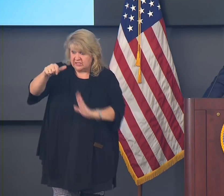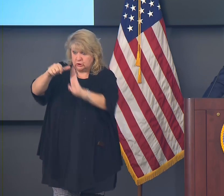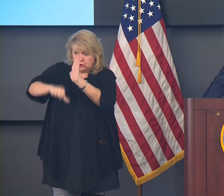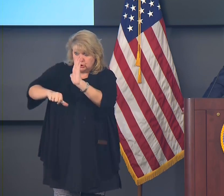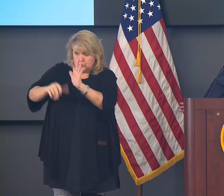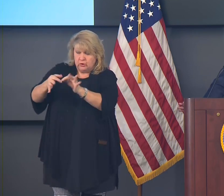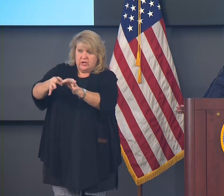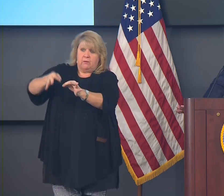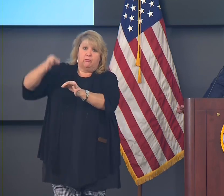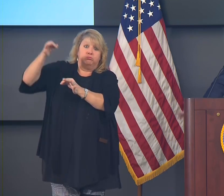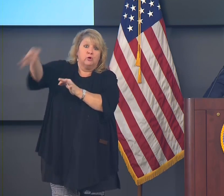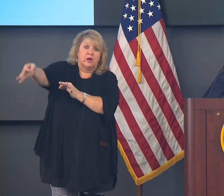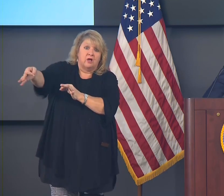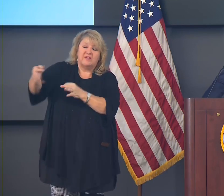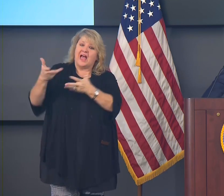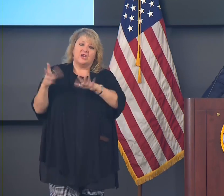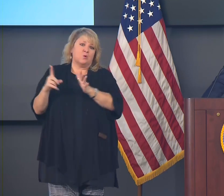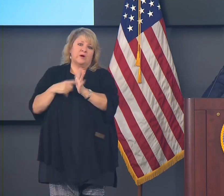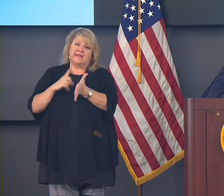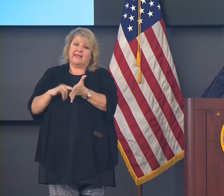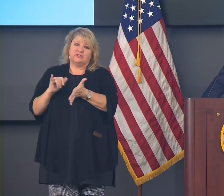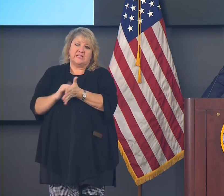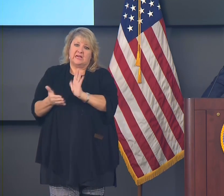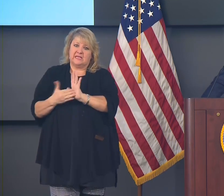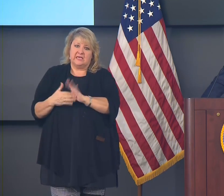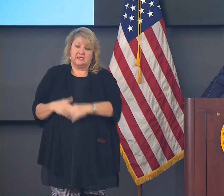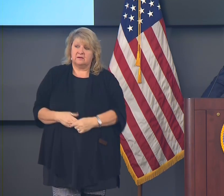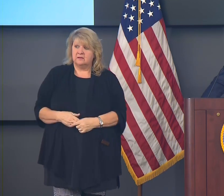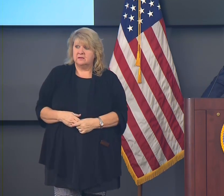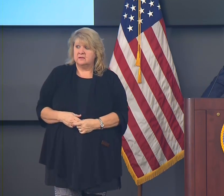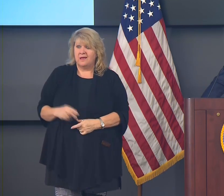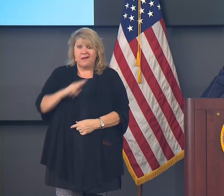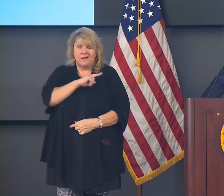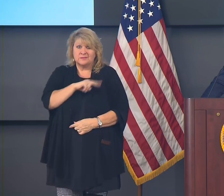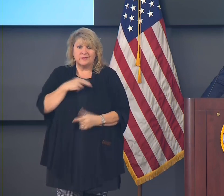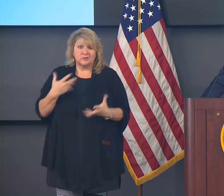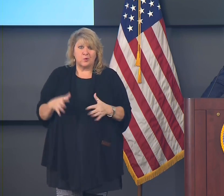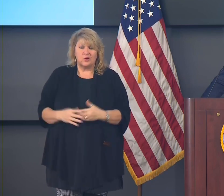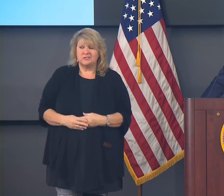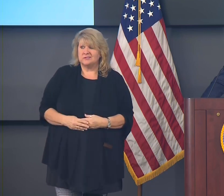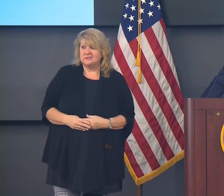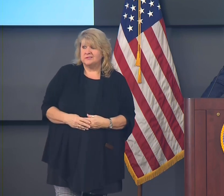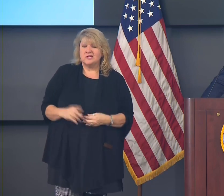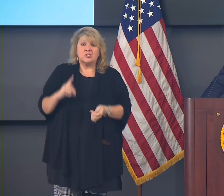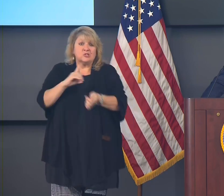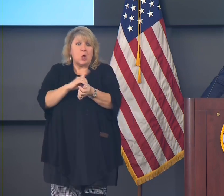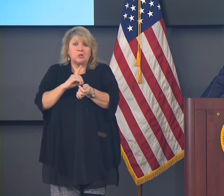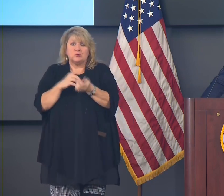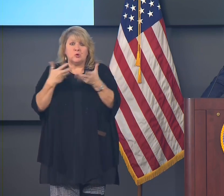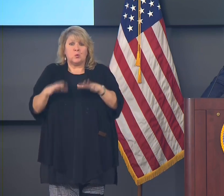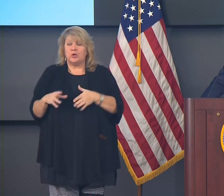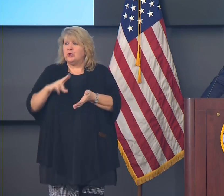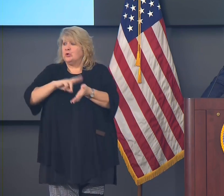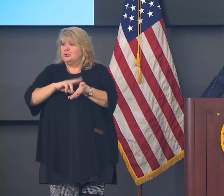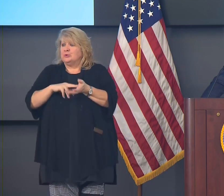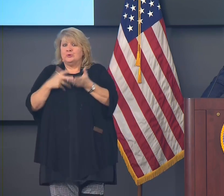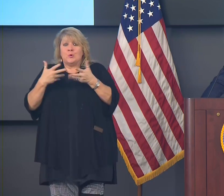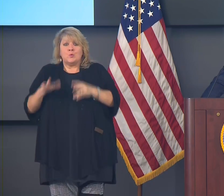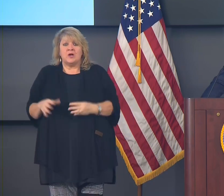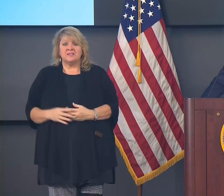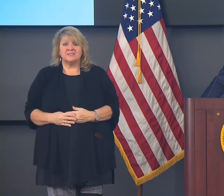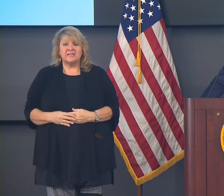hospitals want. It's not something else the public health wants, because delayed non-emergency procedures and surgeries